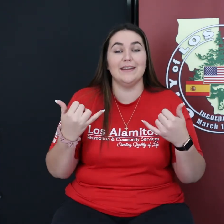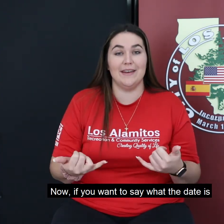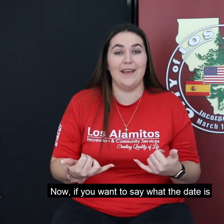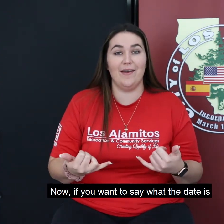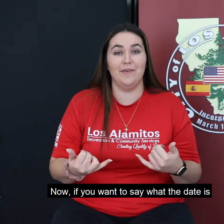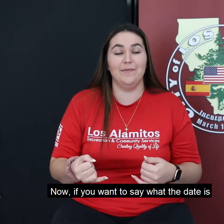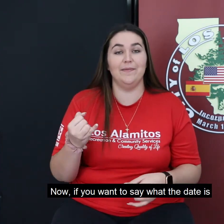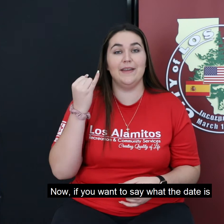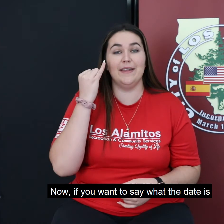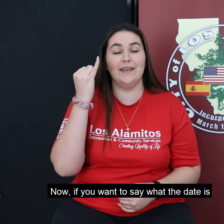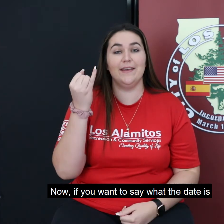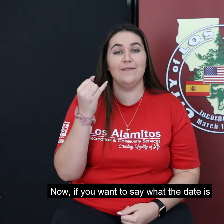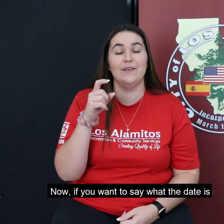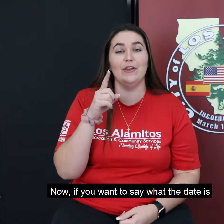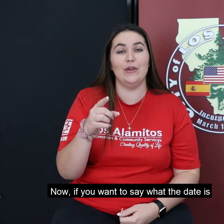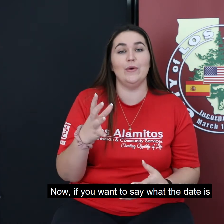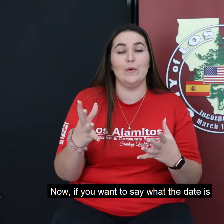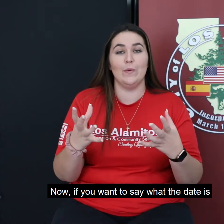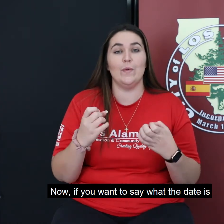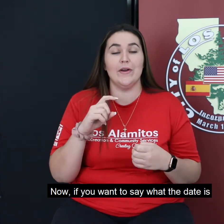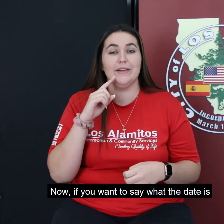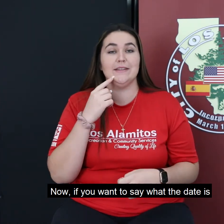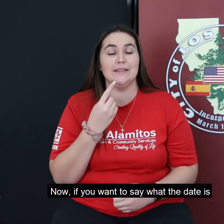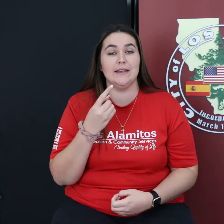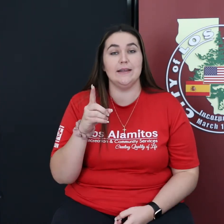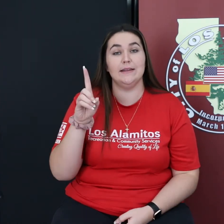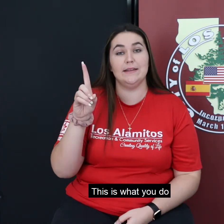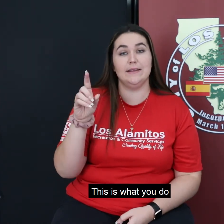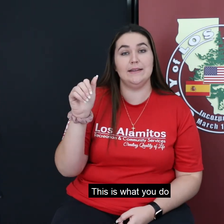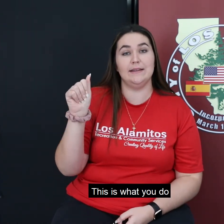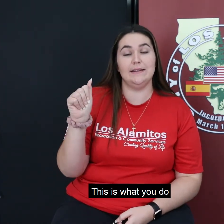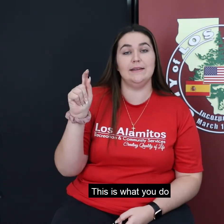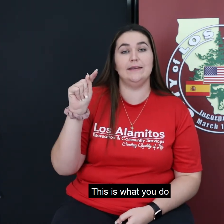Now, if you want to say what the date is, this is what you do.